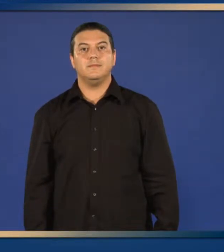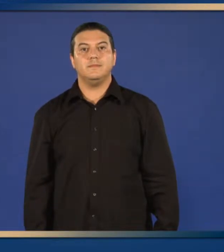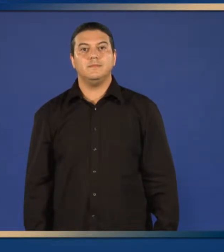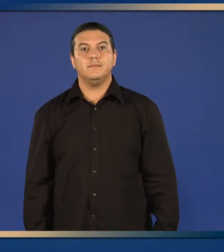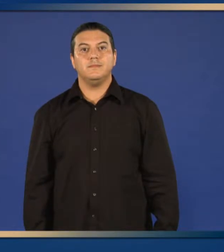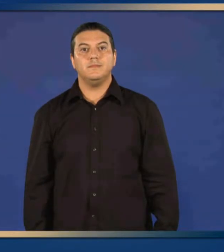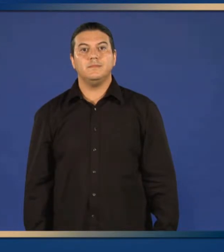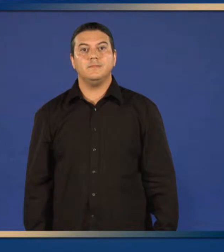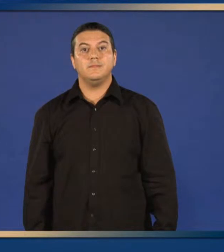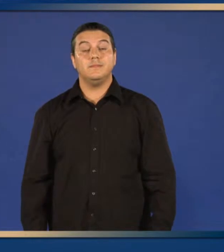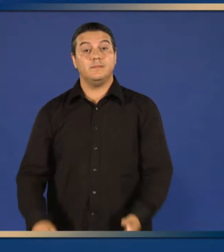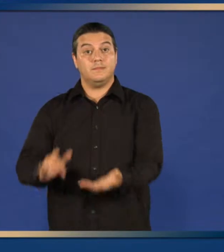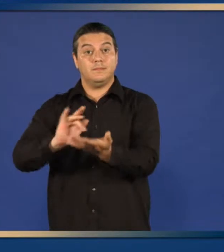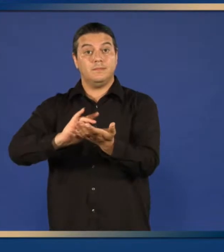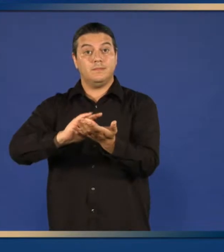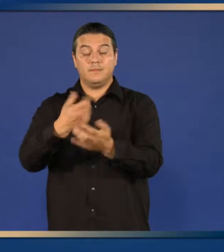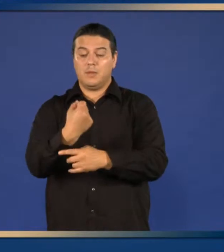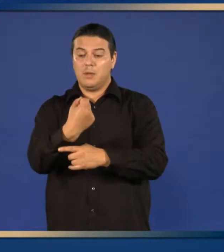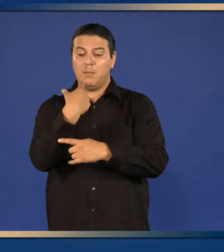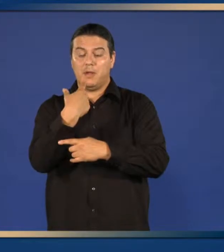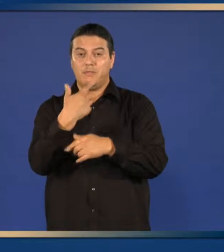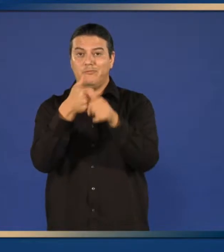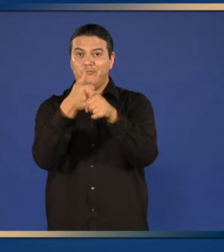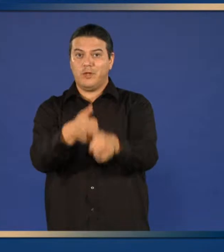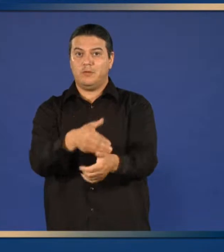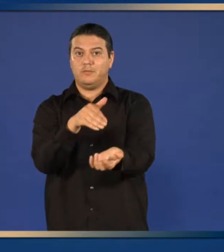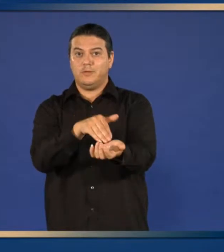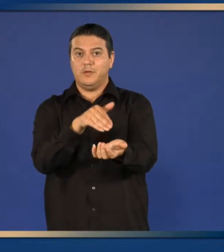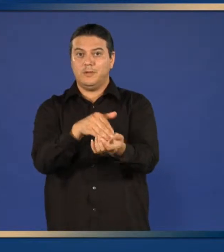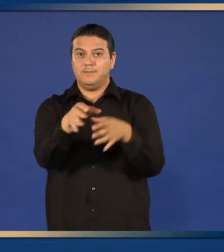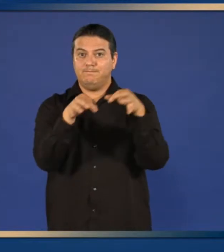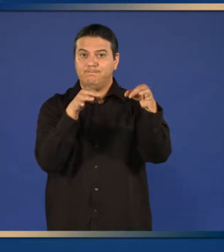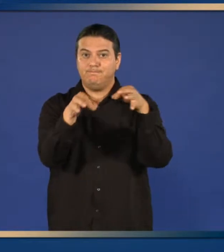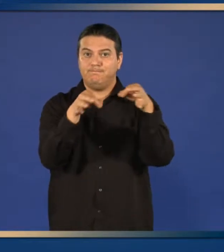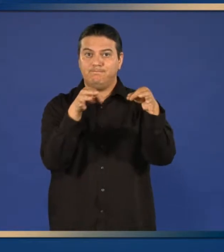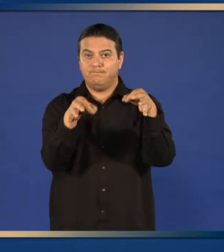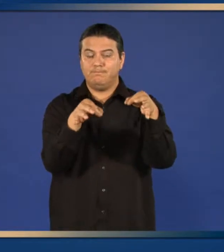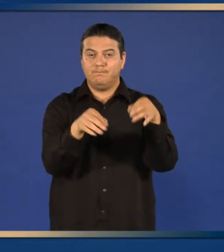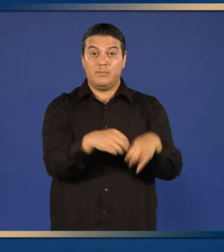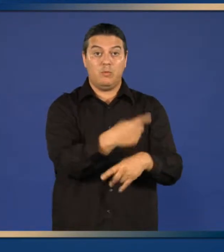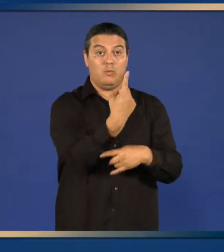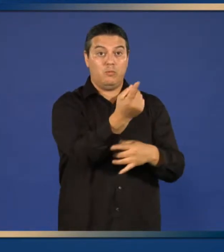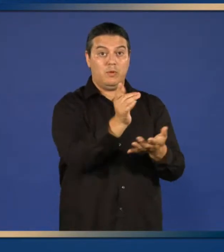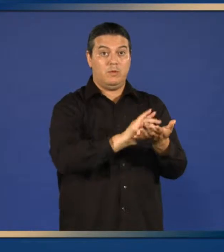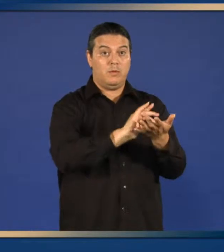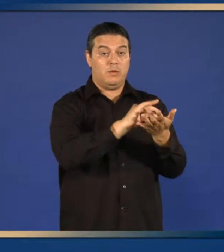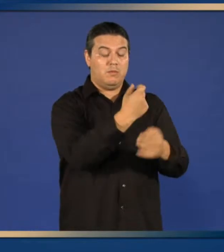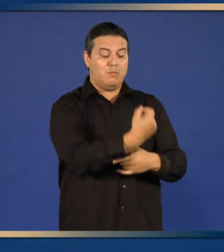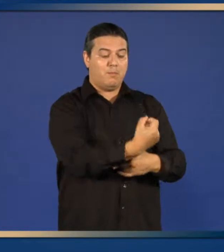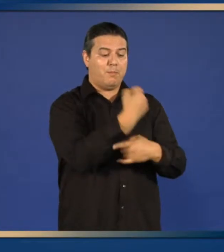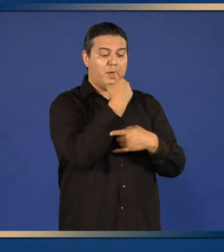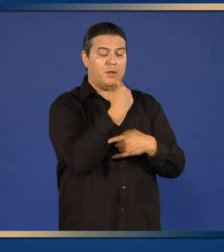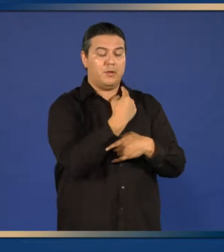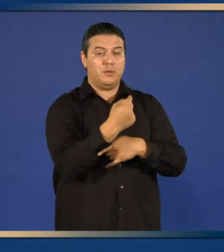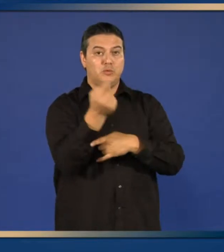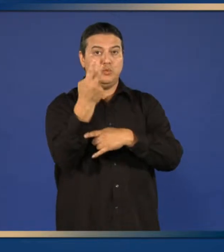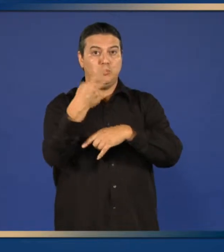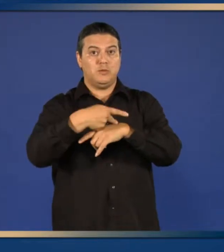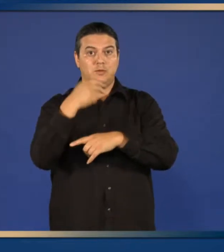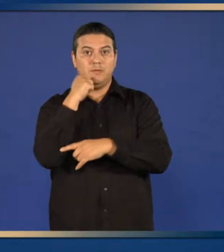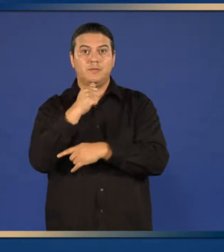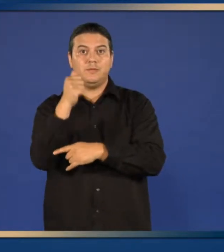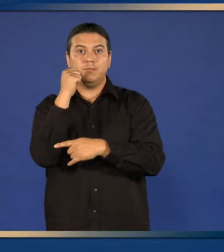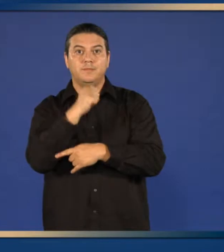Take this medicine as prescribed. One tablet by mouth, two